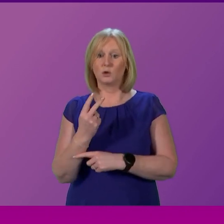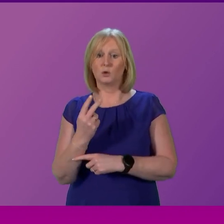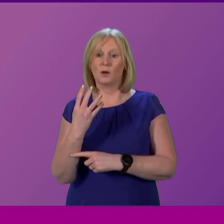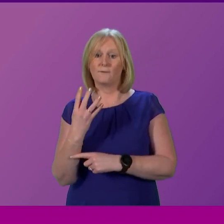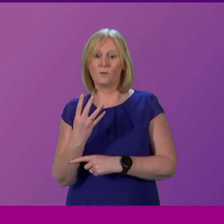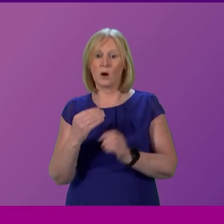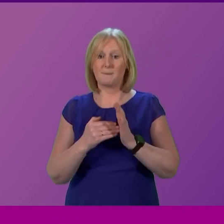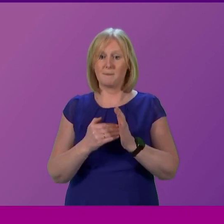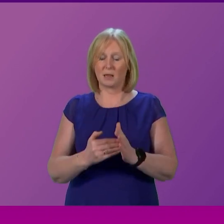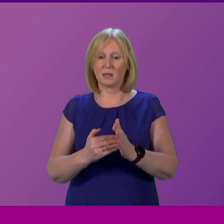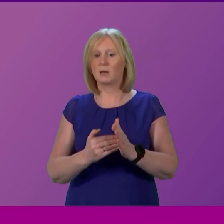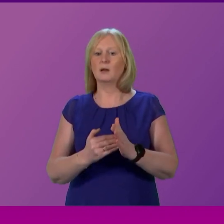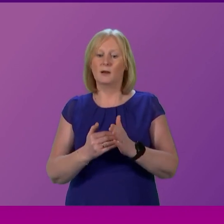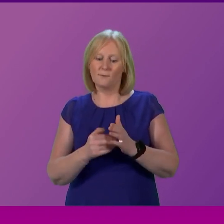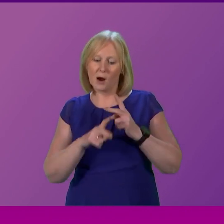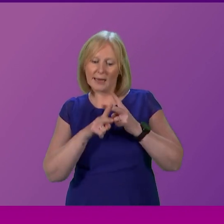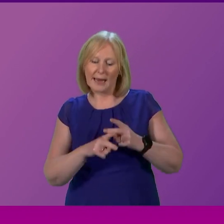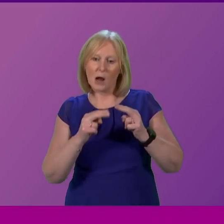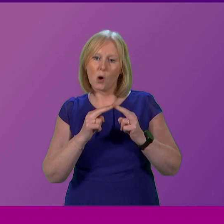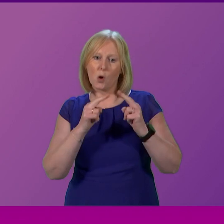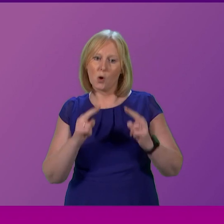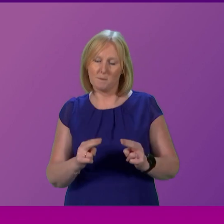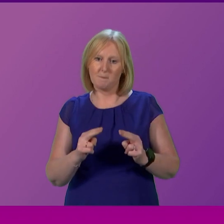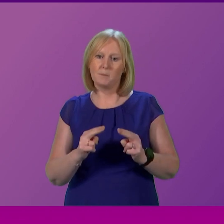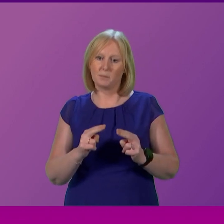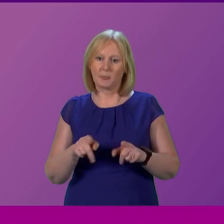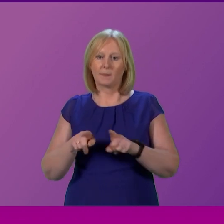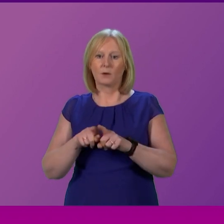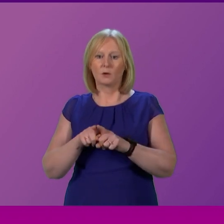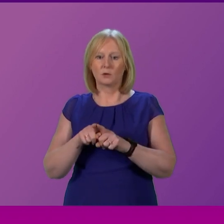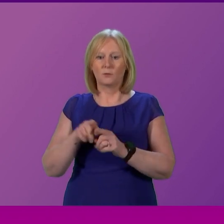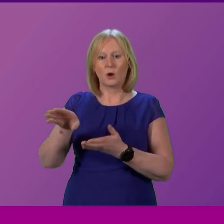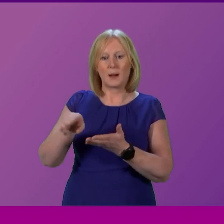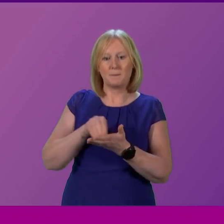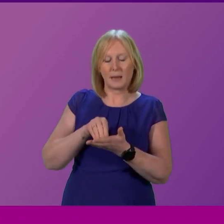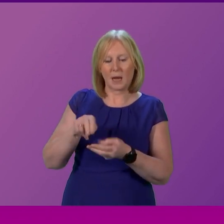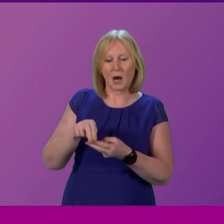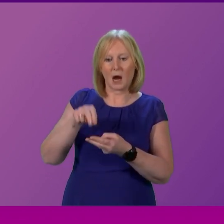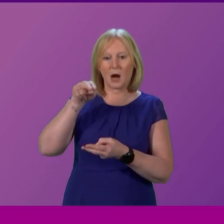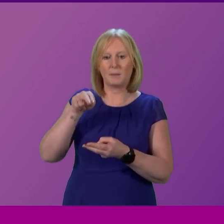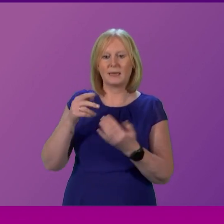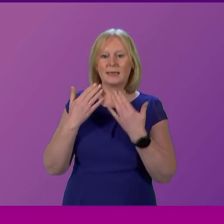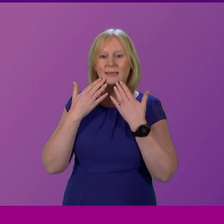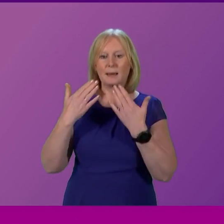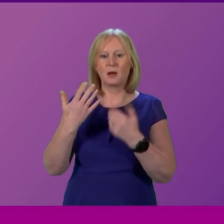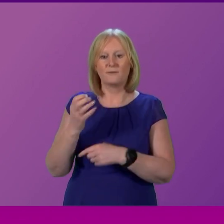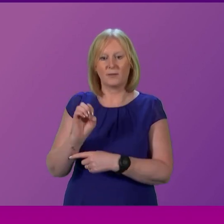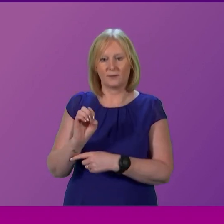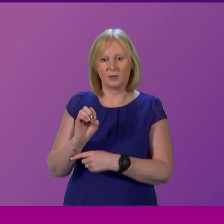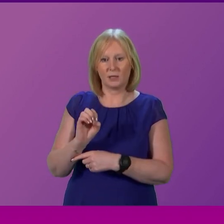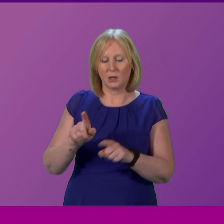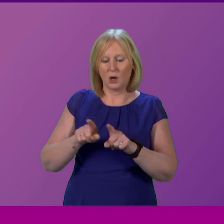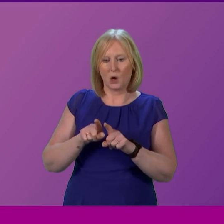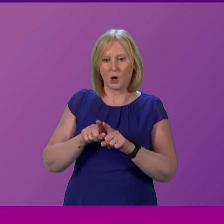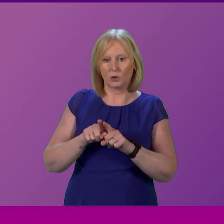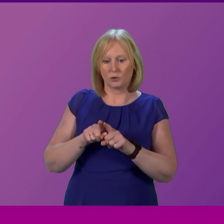to enhance care at home capacity, £200 million to increase the hourly rate of pay to £10.50, £20 million to support interim care